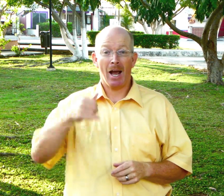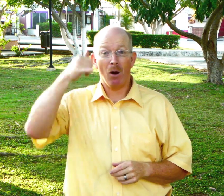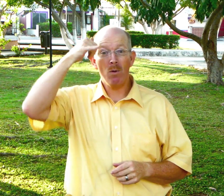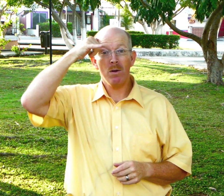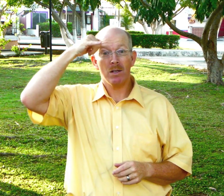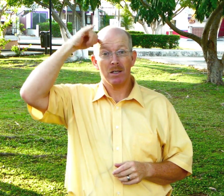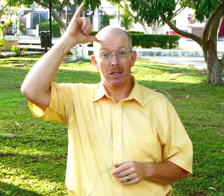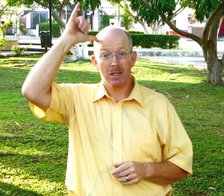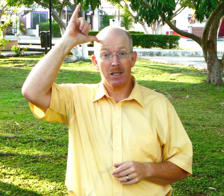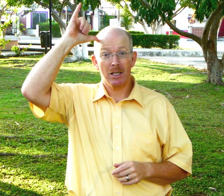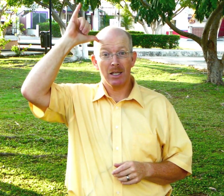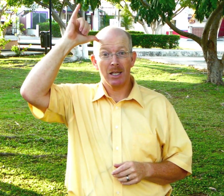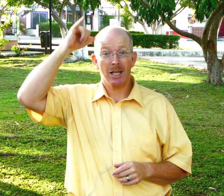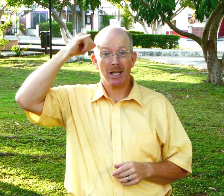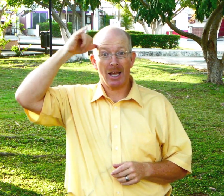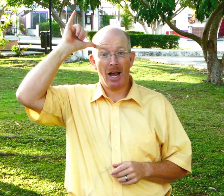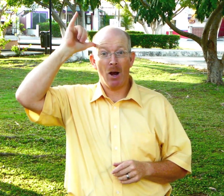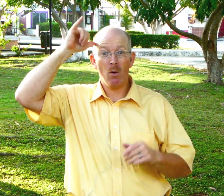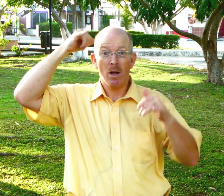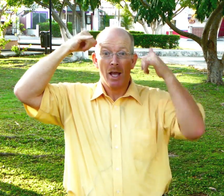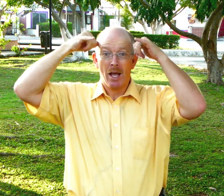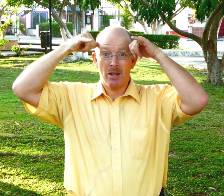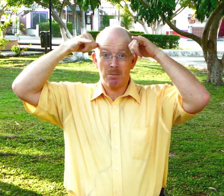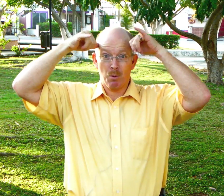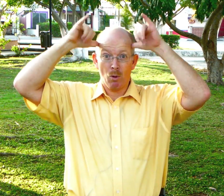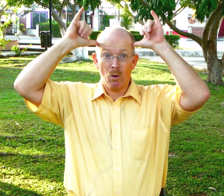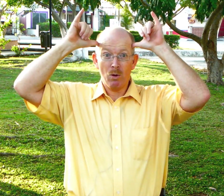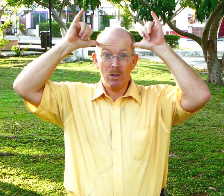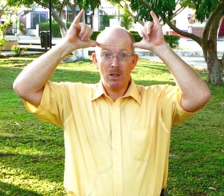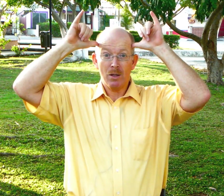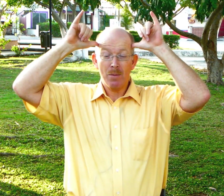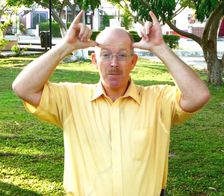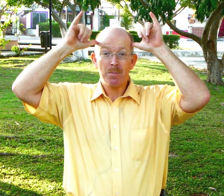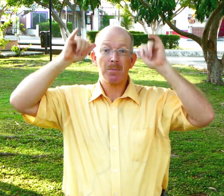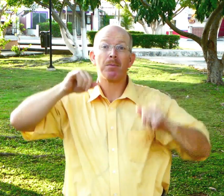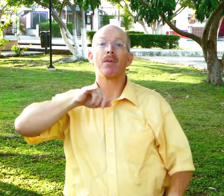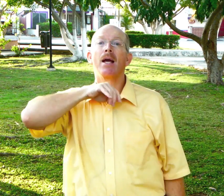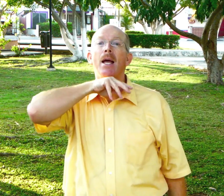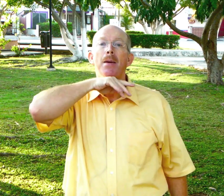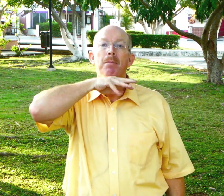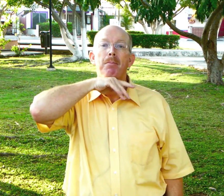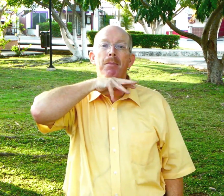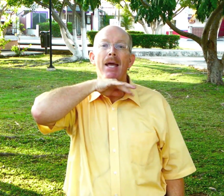cow and then bull pig